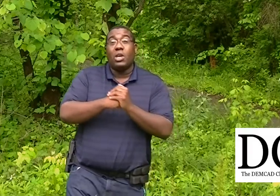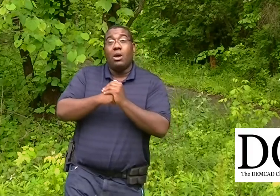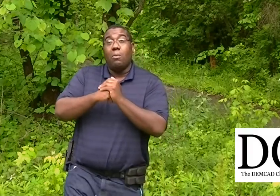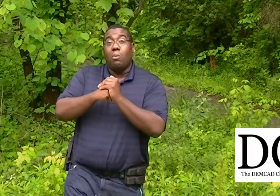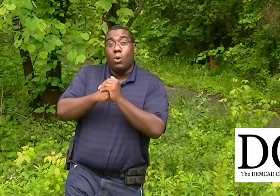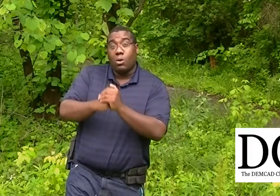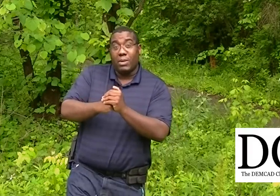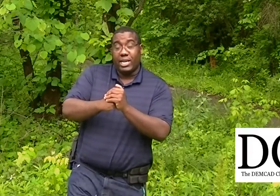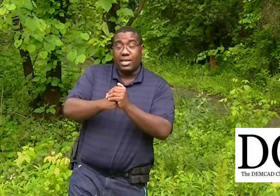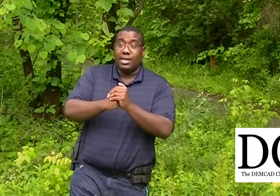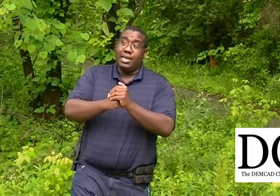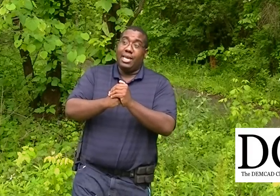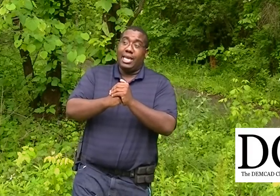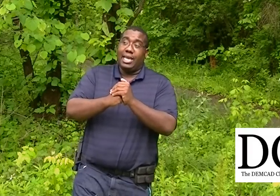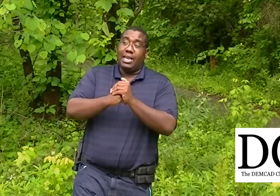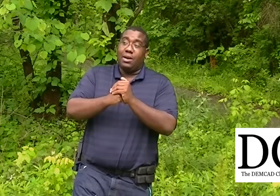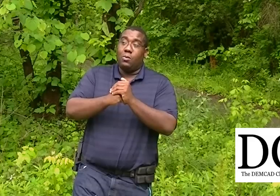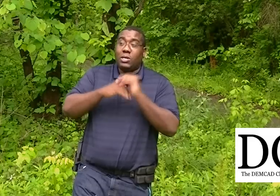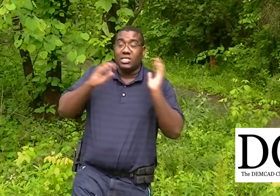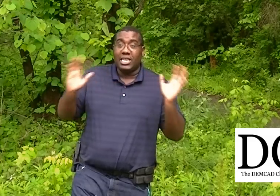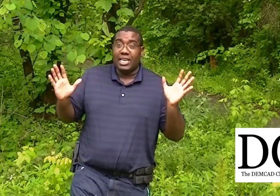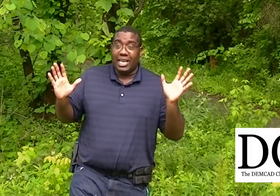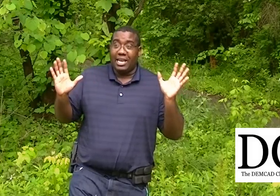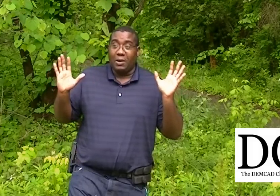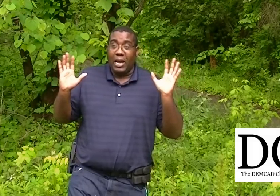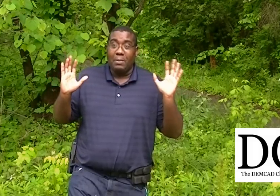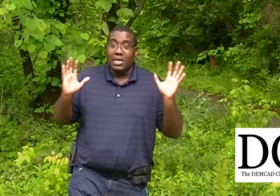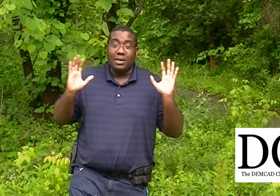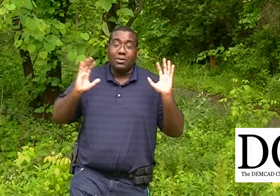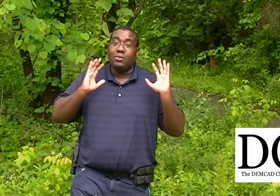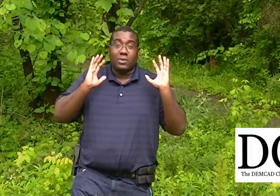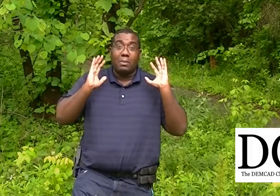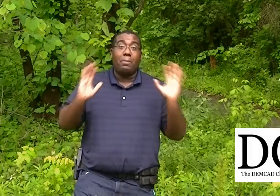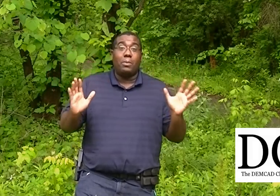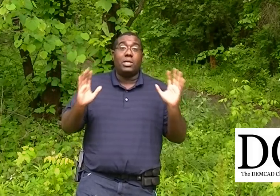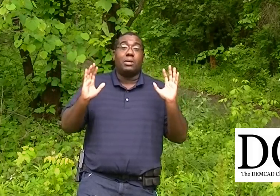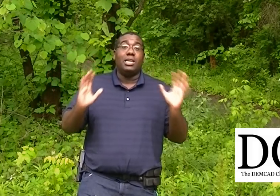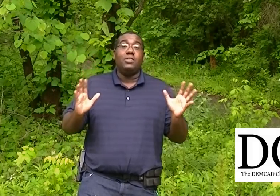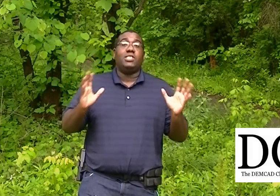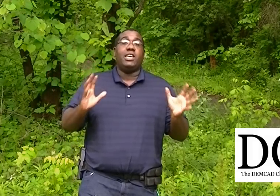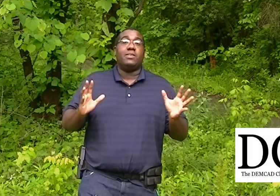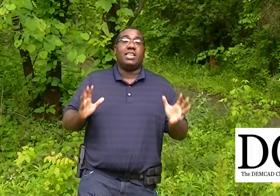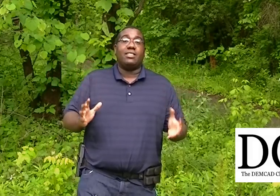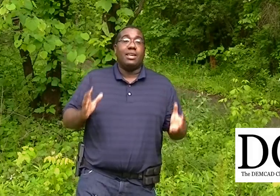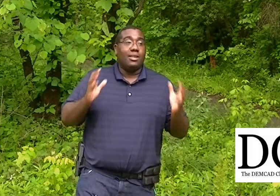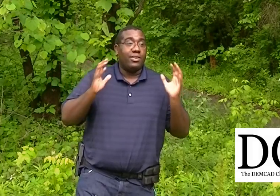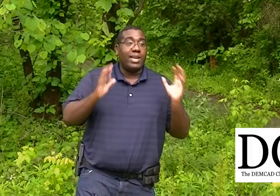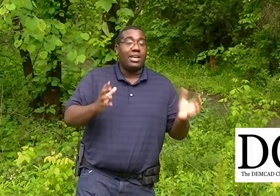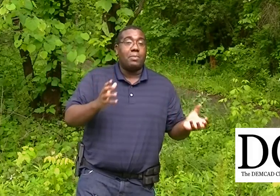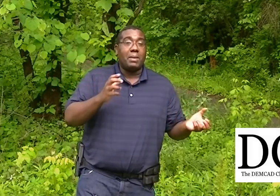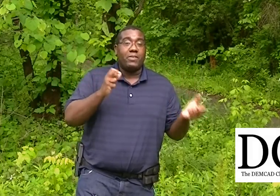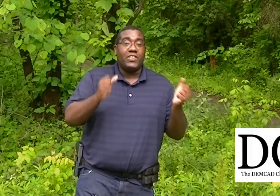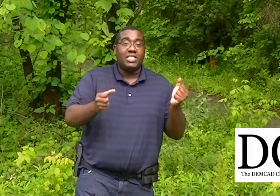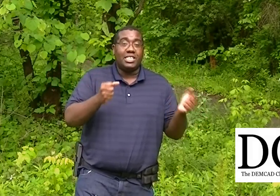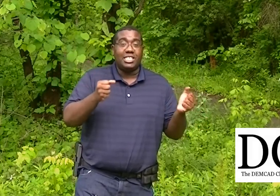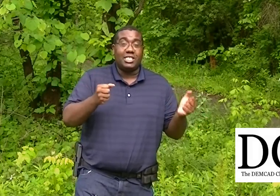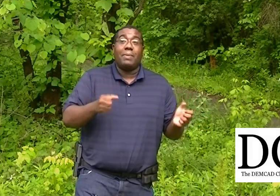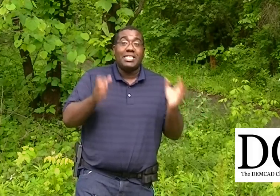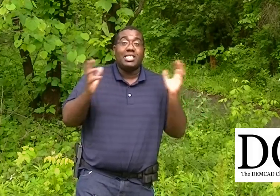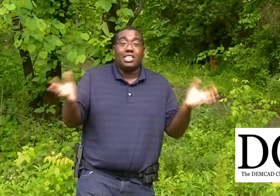more money. And we'll see. The good news here is that they're not going to be able to physically touch it. Basically,